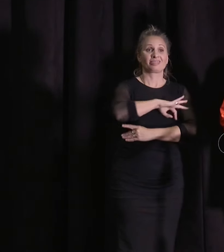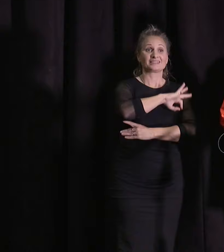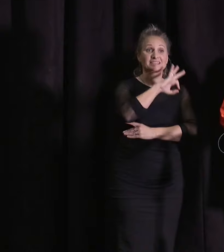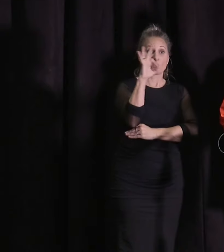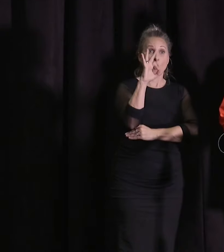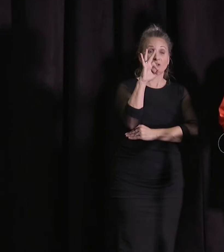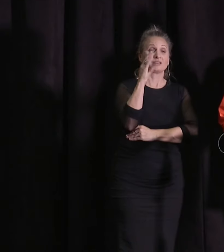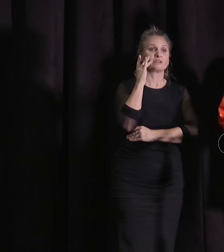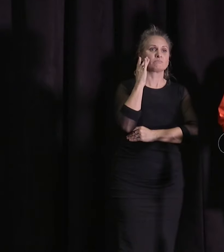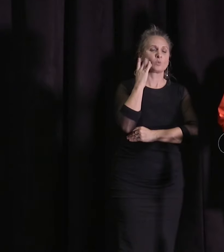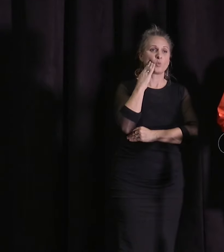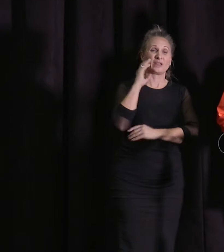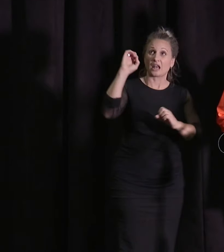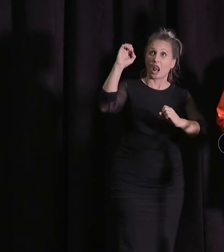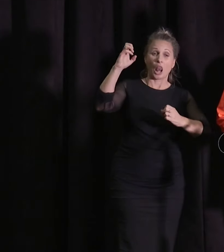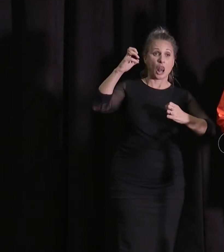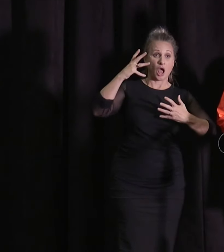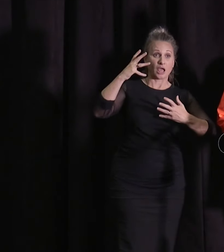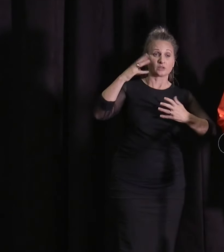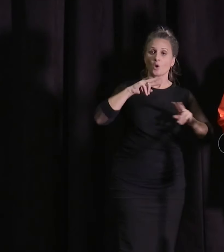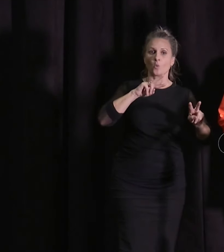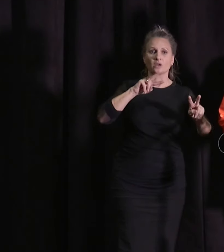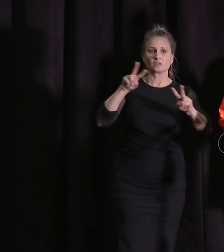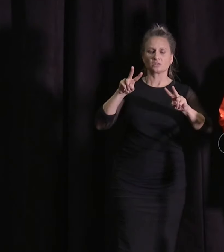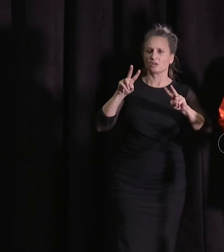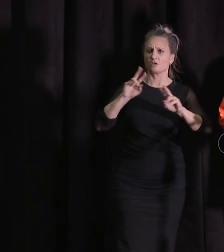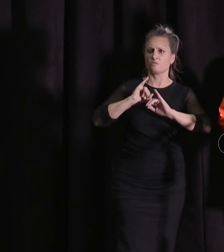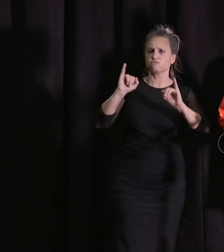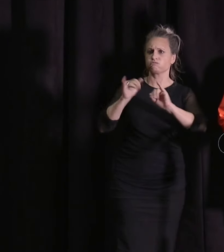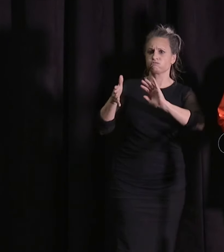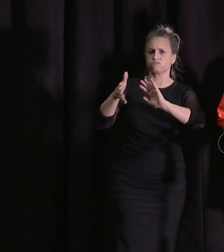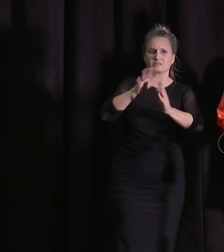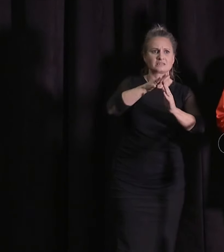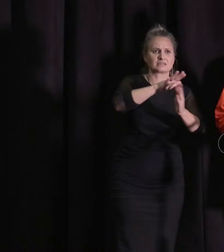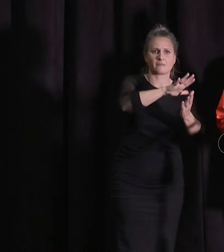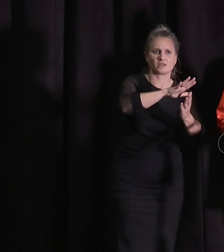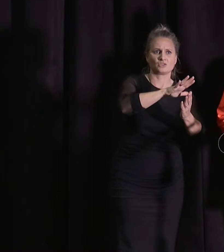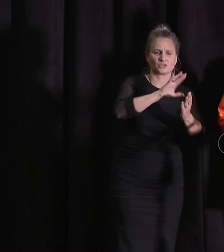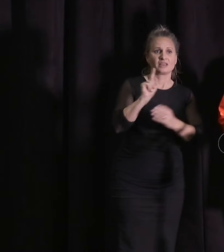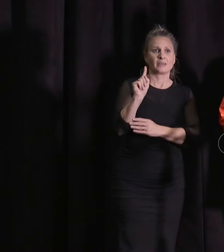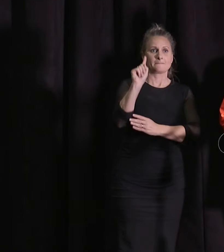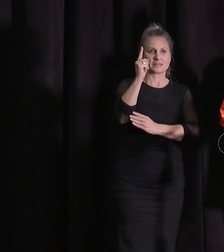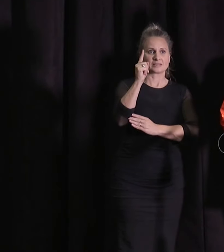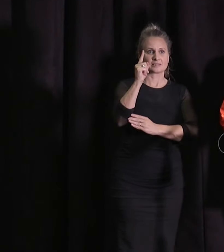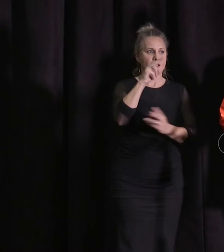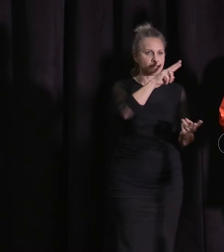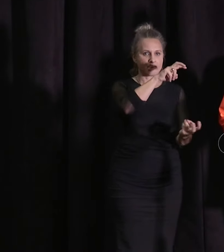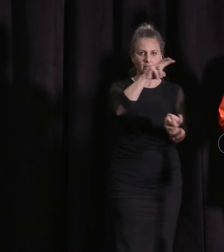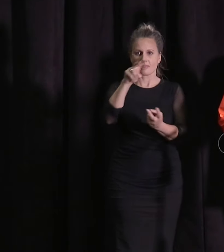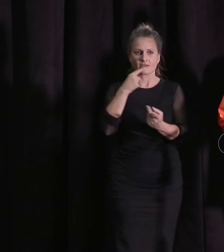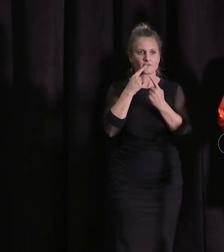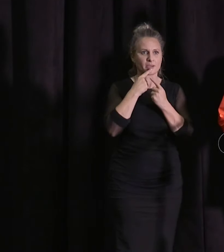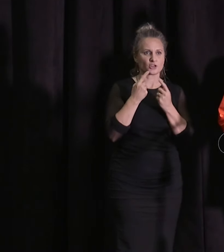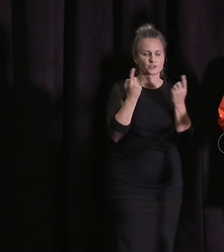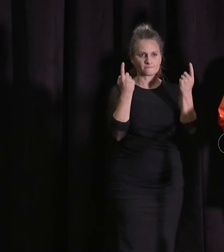disruption and the damage became clear, advice was provided to the Minister and therefore through the Minister to me that a